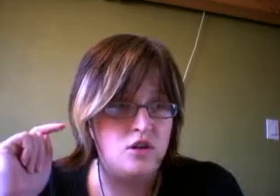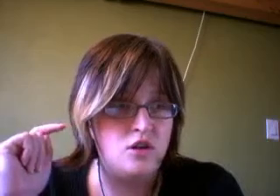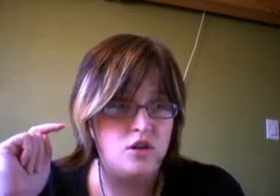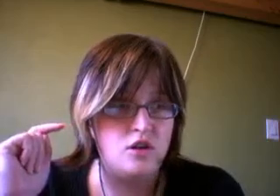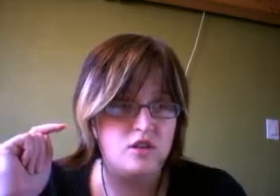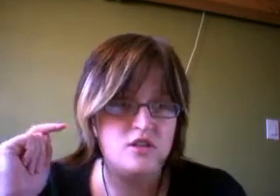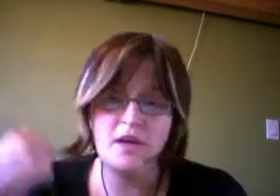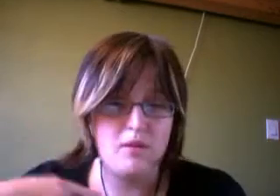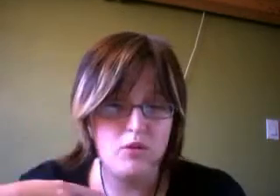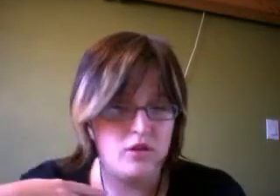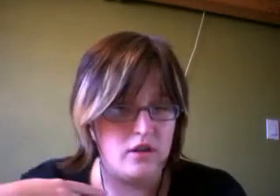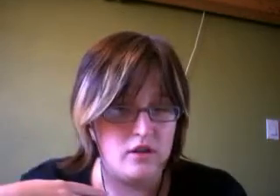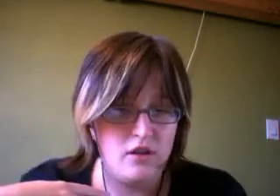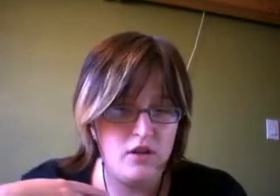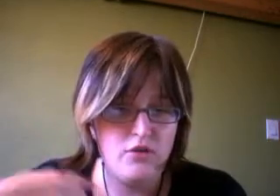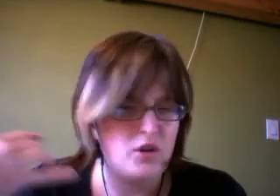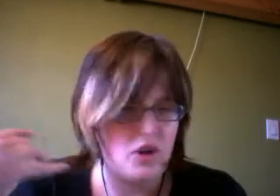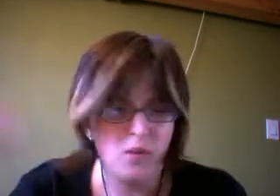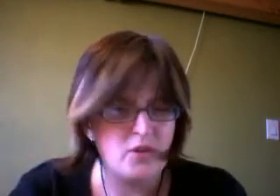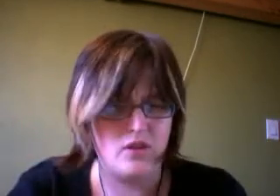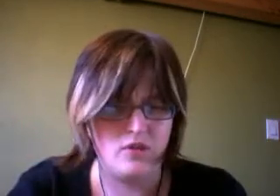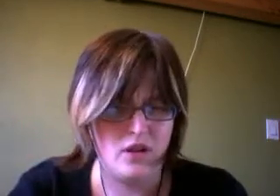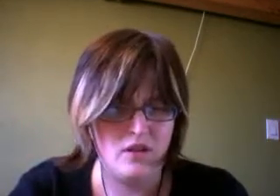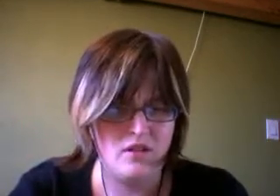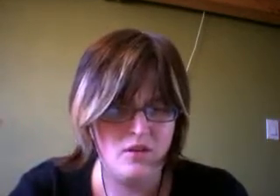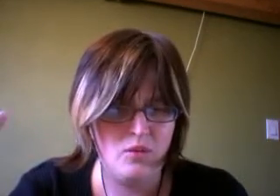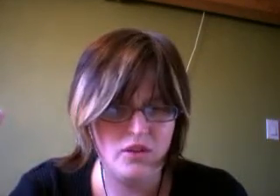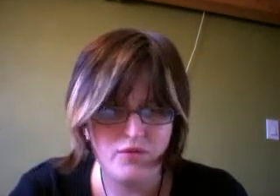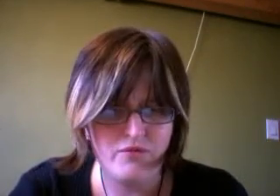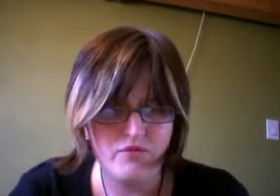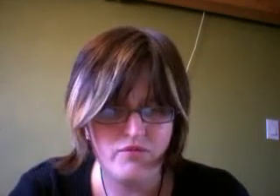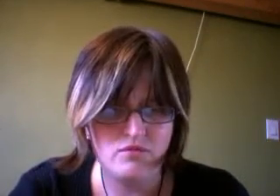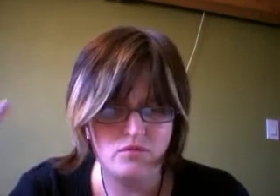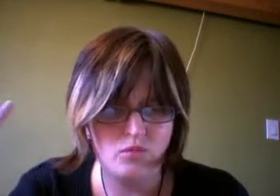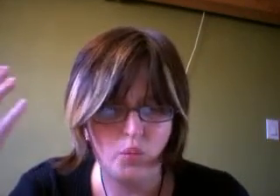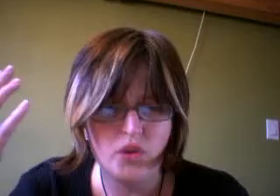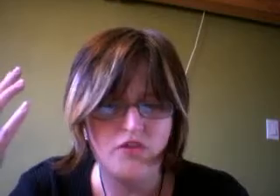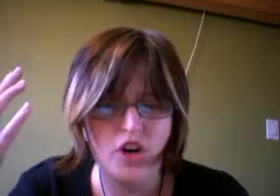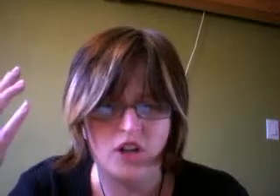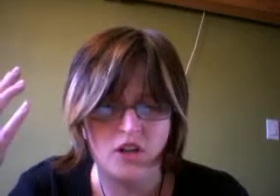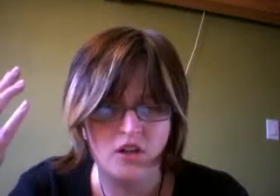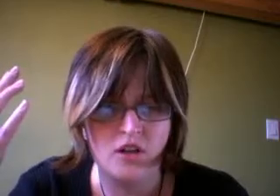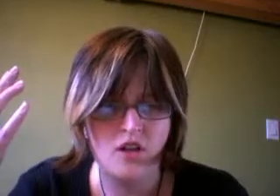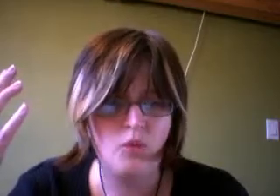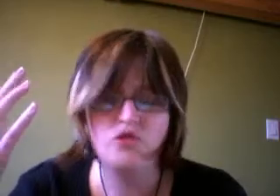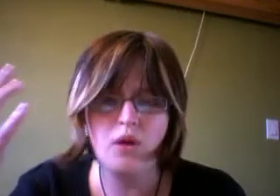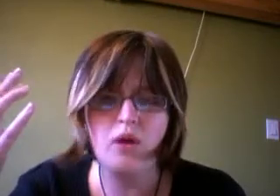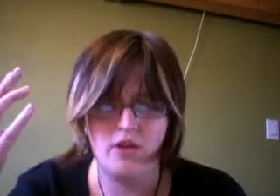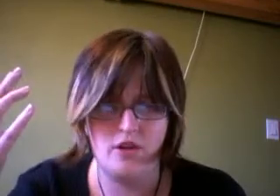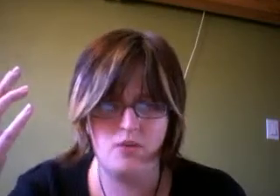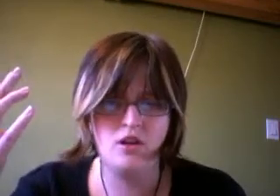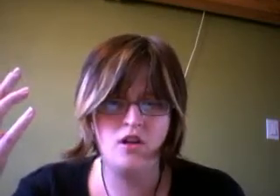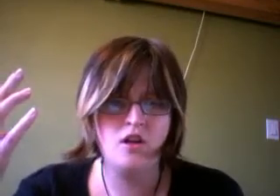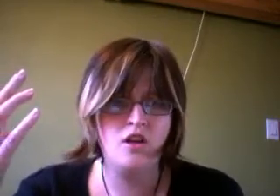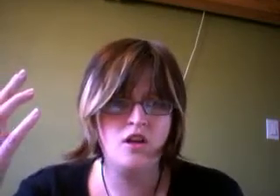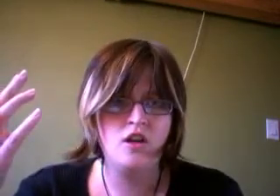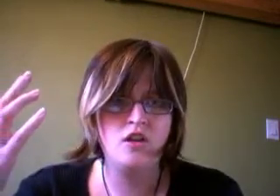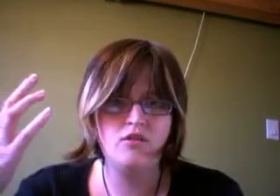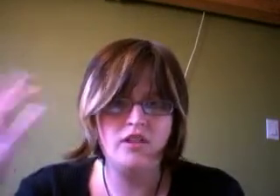Because this is my neighborhood, and you're throwing garbage all over it. What the f- What the fuck? What's wrong with you? You're